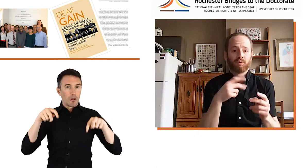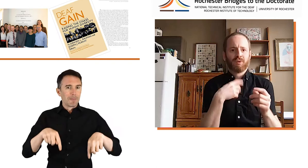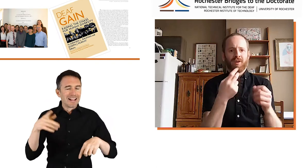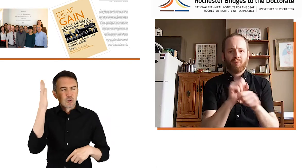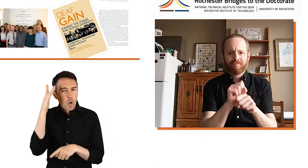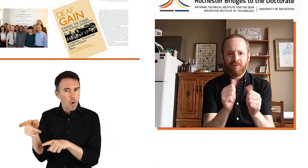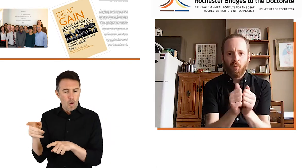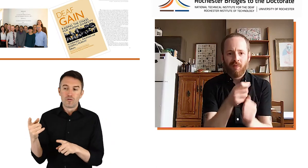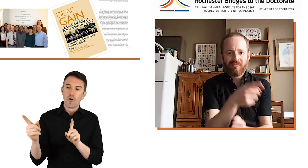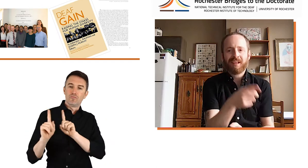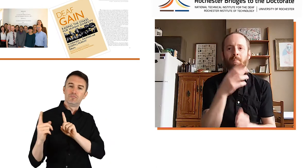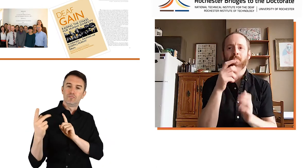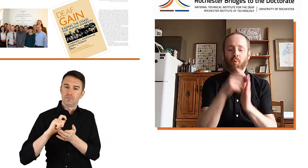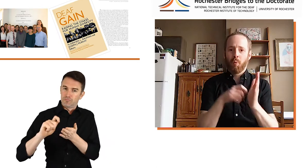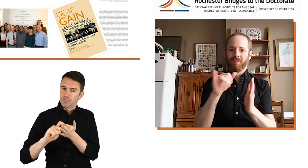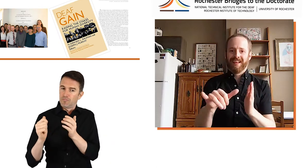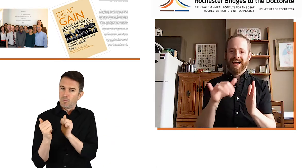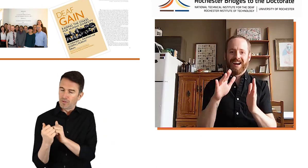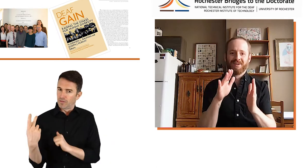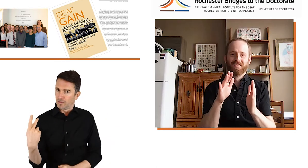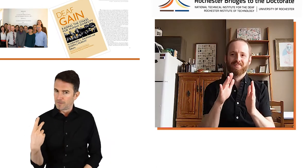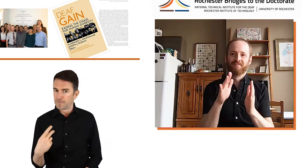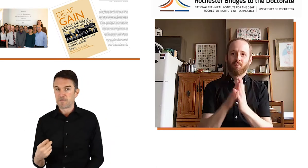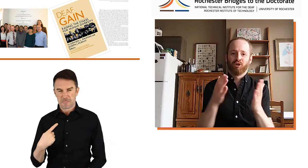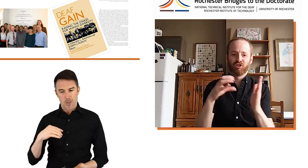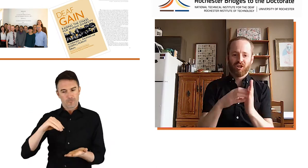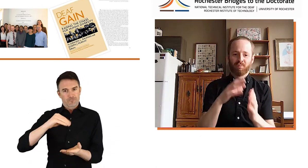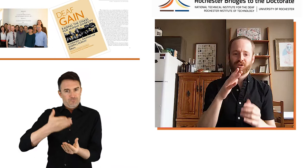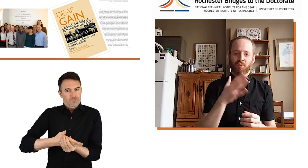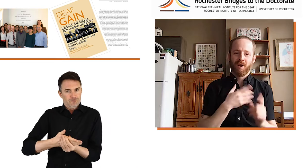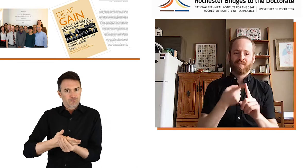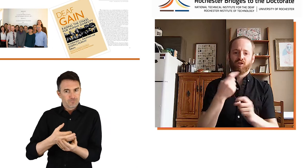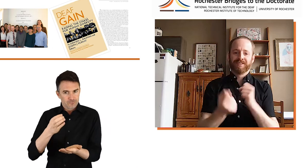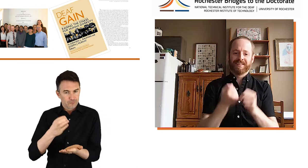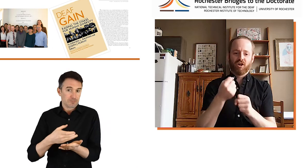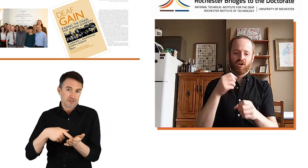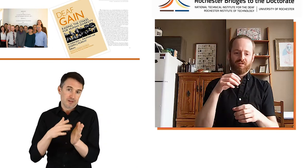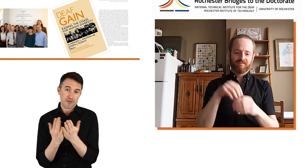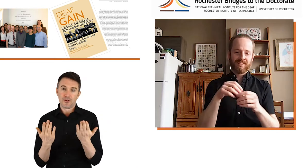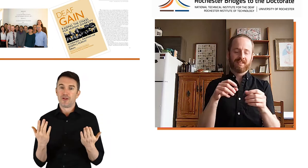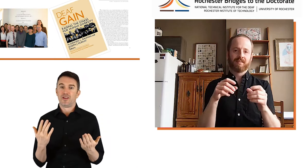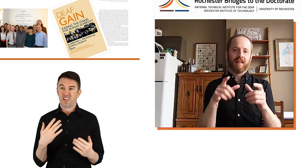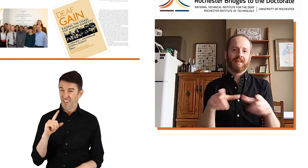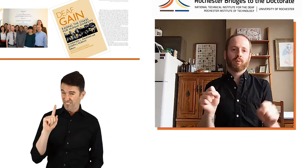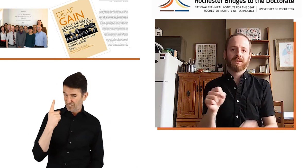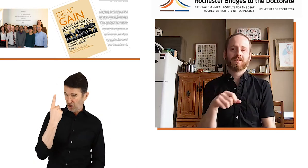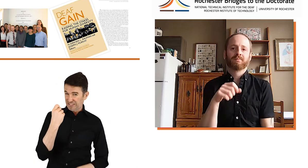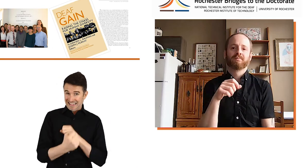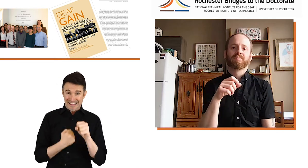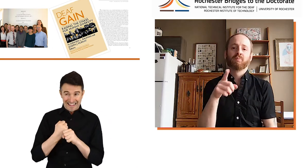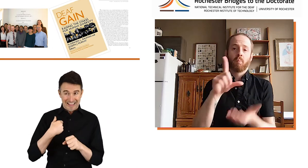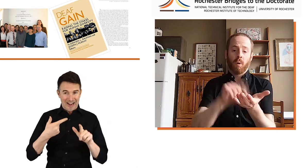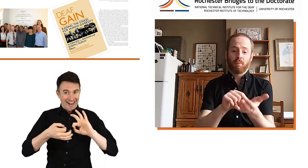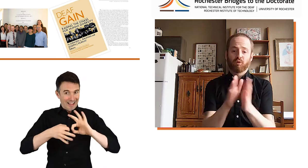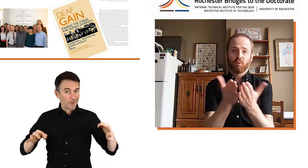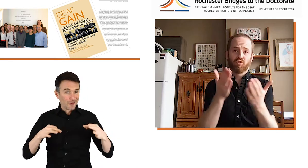in spatial working memory, so I was very excited to work with him and to collaborate to write this book chapter during my first year in the Linguistics Master's